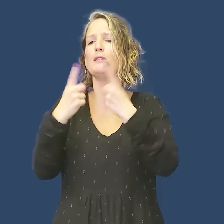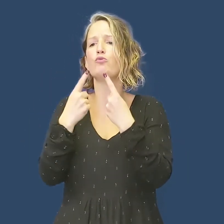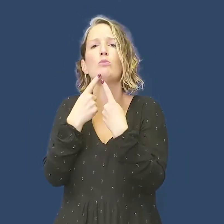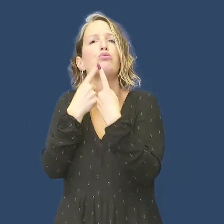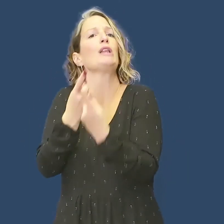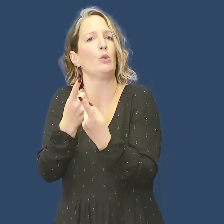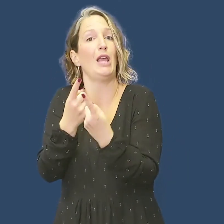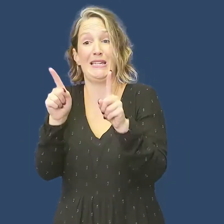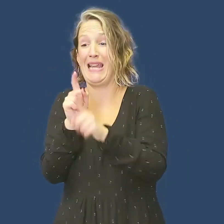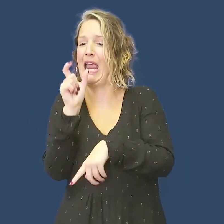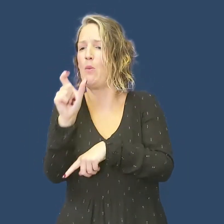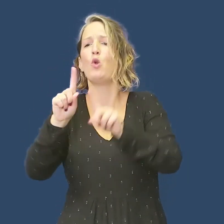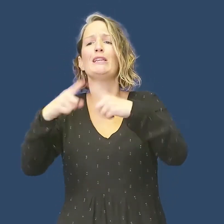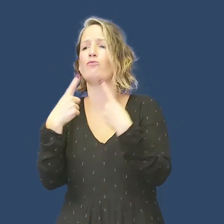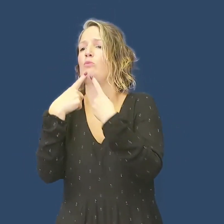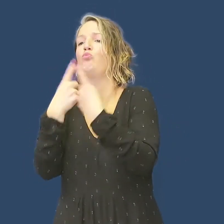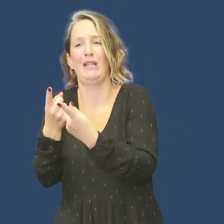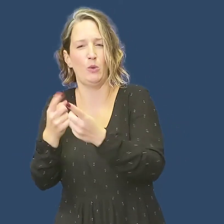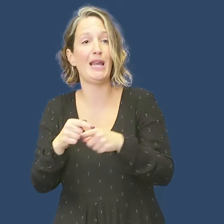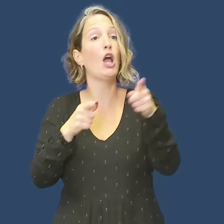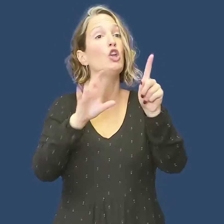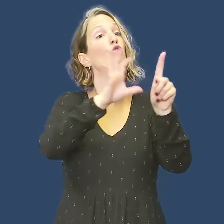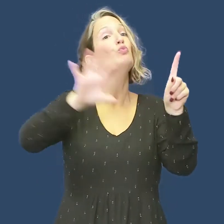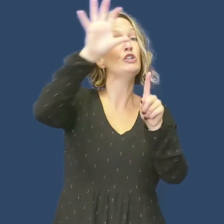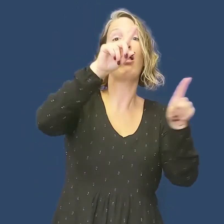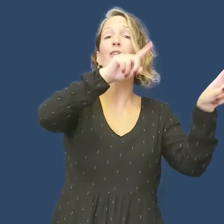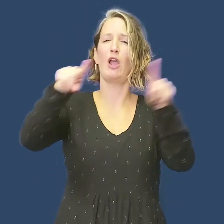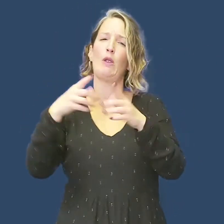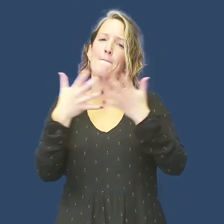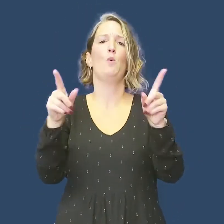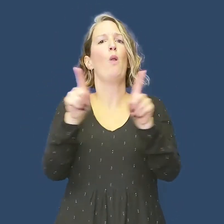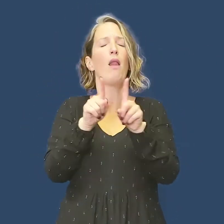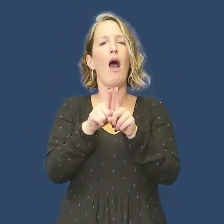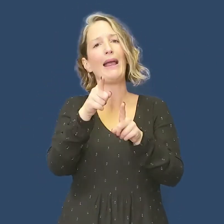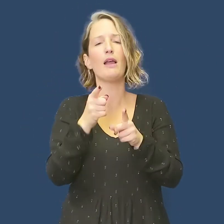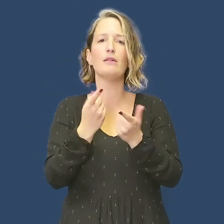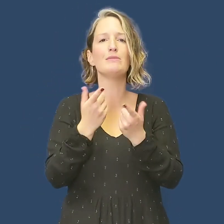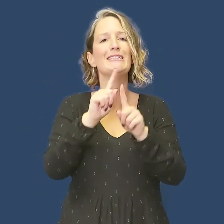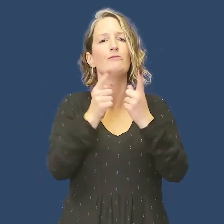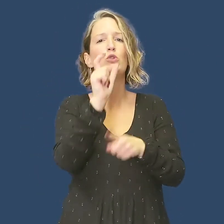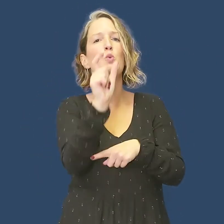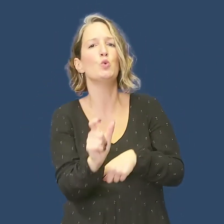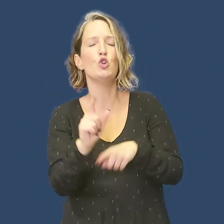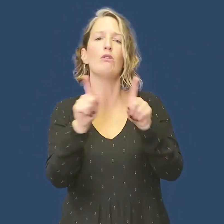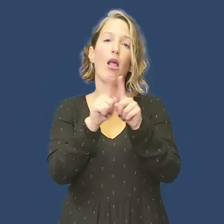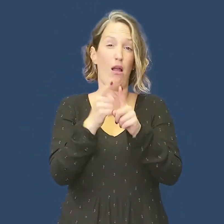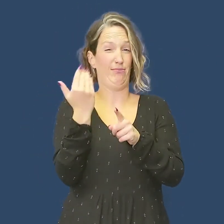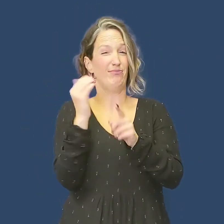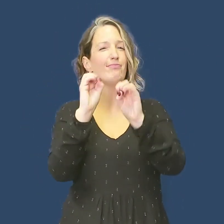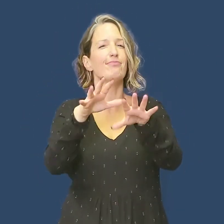We also found variation is more about using a different sign in place of another. Like I said